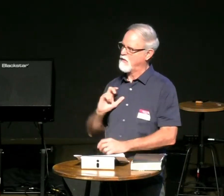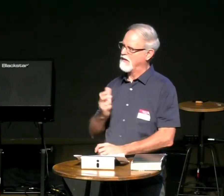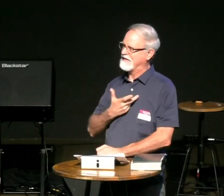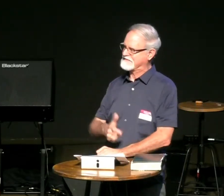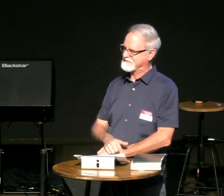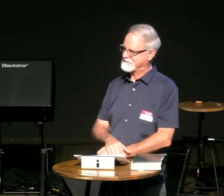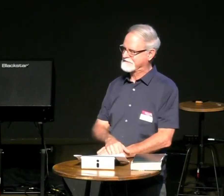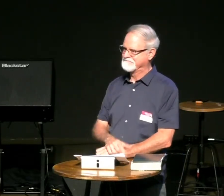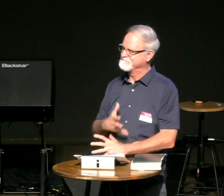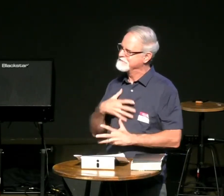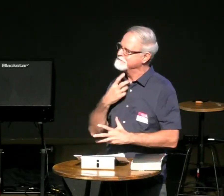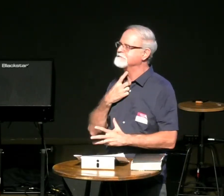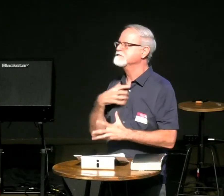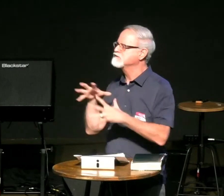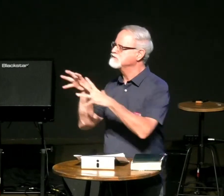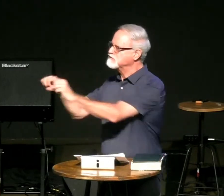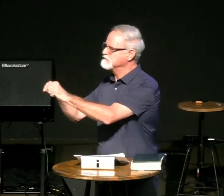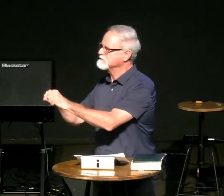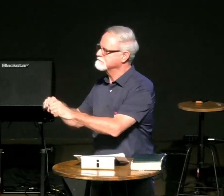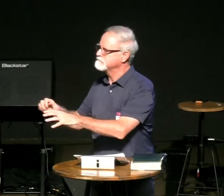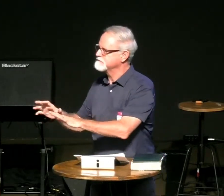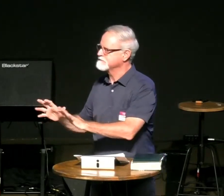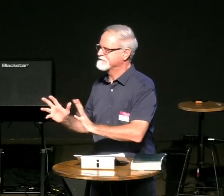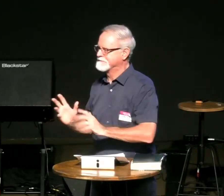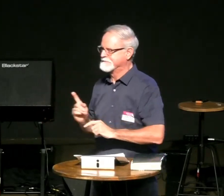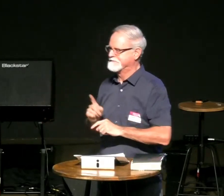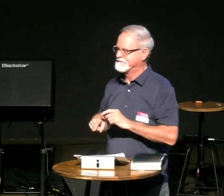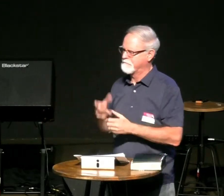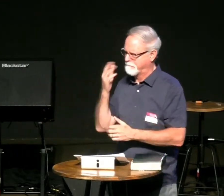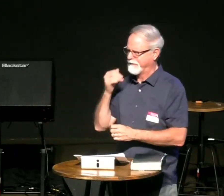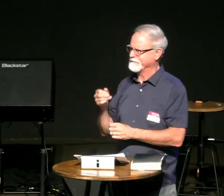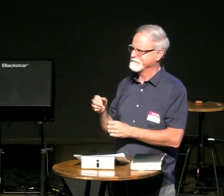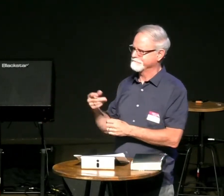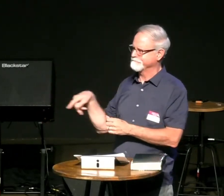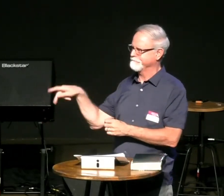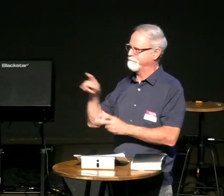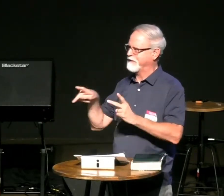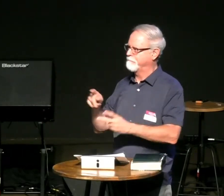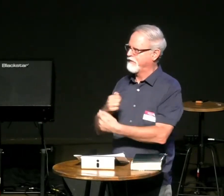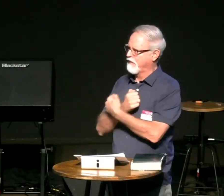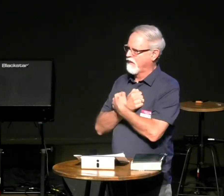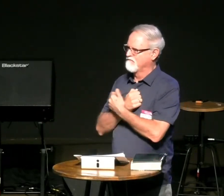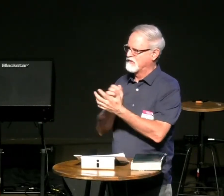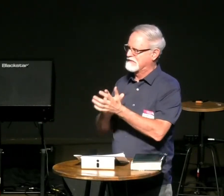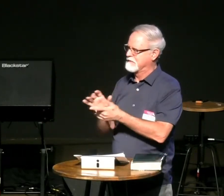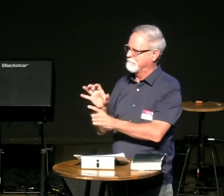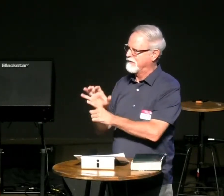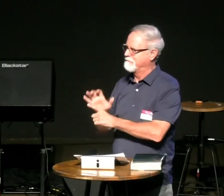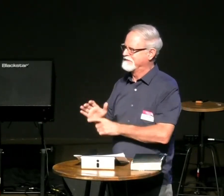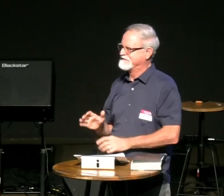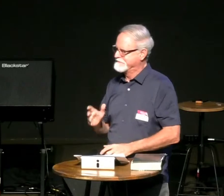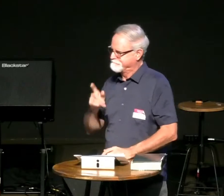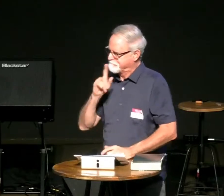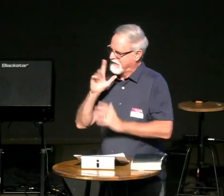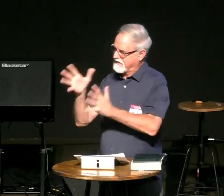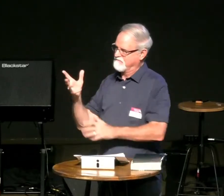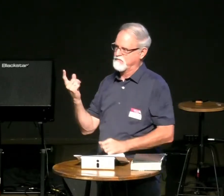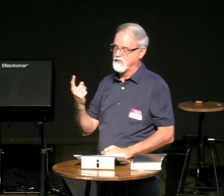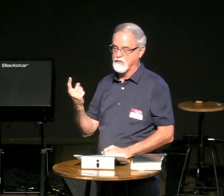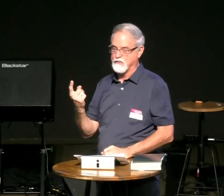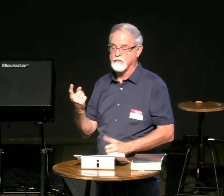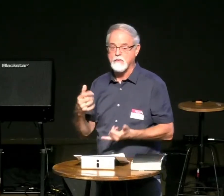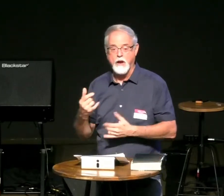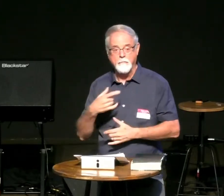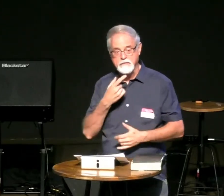jesus and they would be like uh-huh uh yeah you're not really one of us right the people love jesus he was